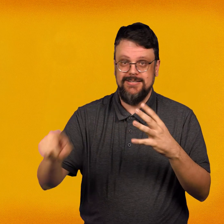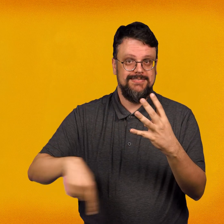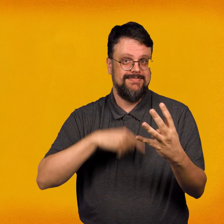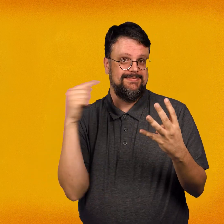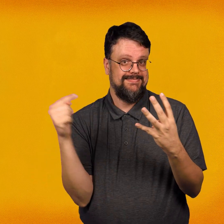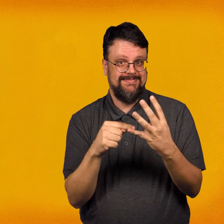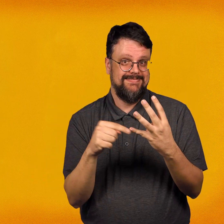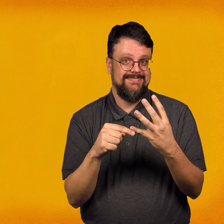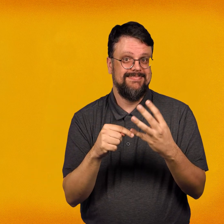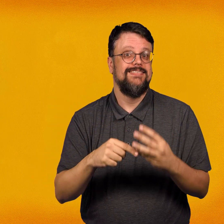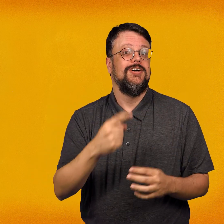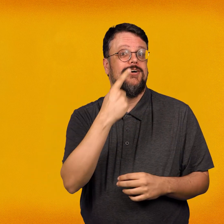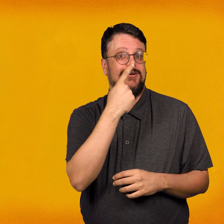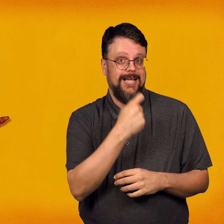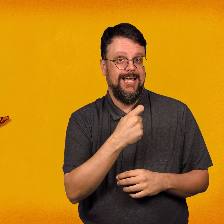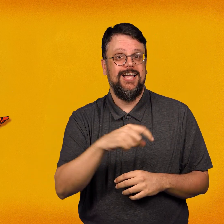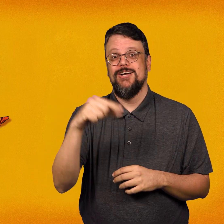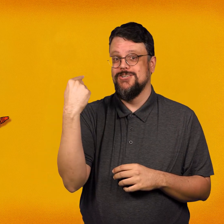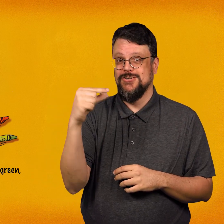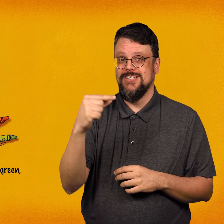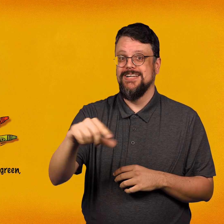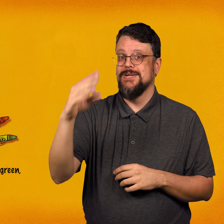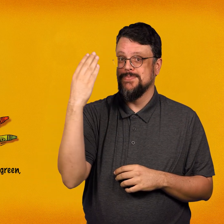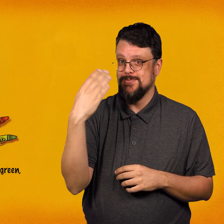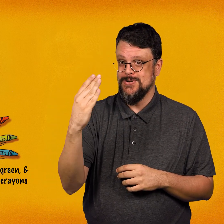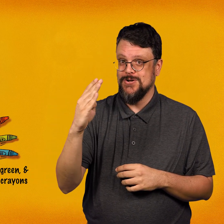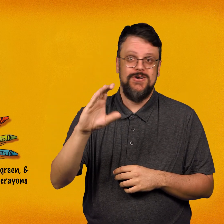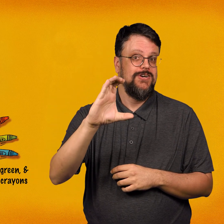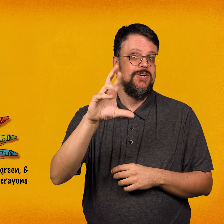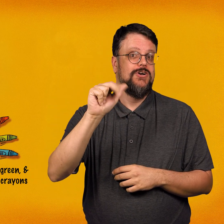and red, green, and blue crayons.